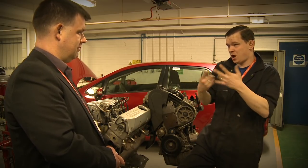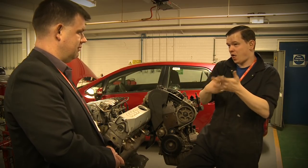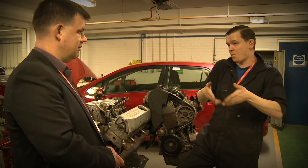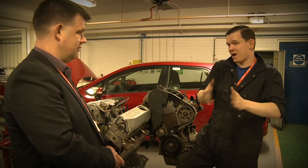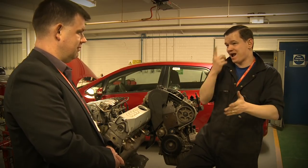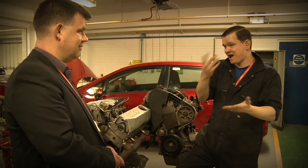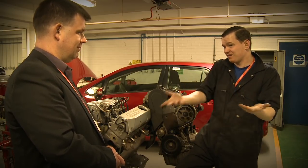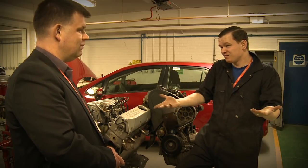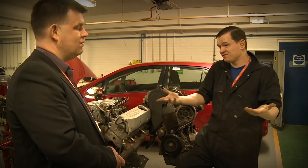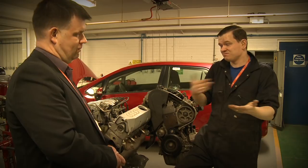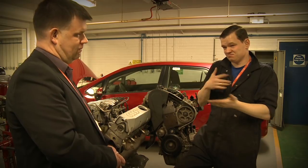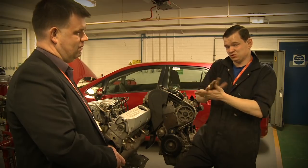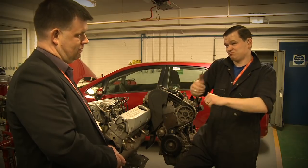There's always a way round a difficulty.